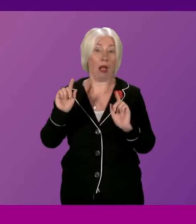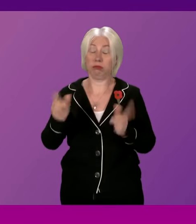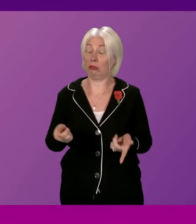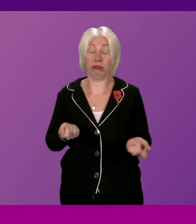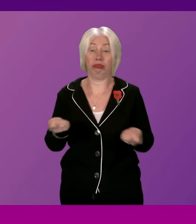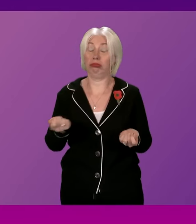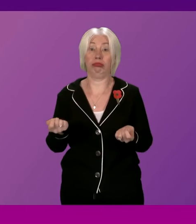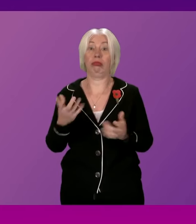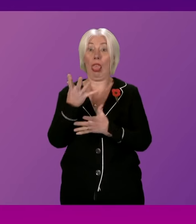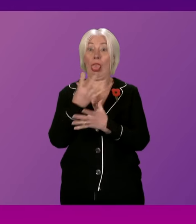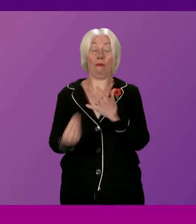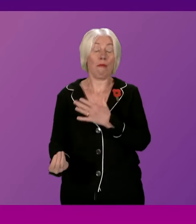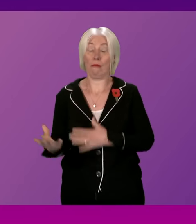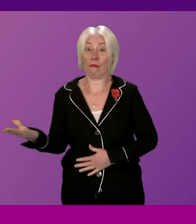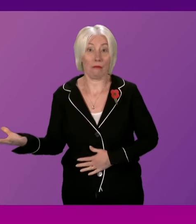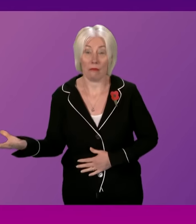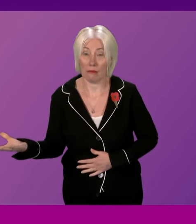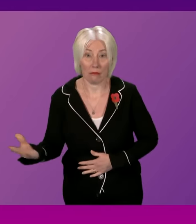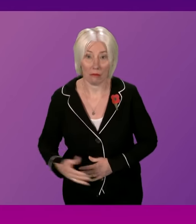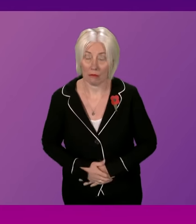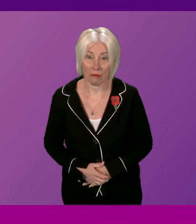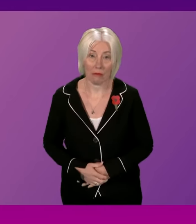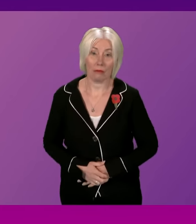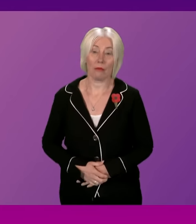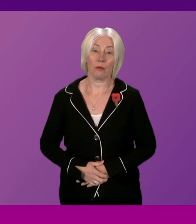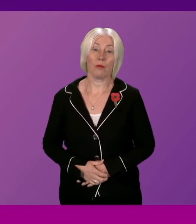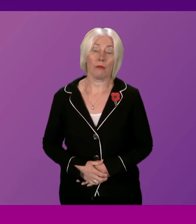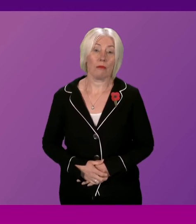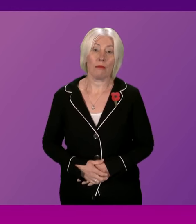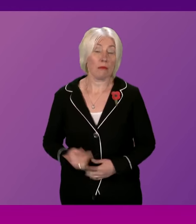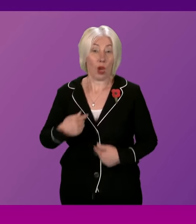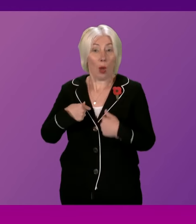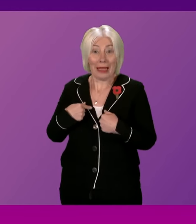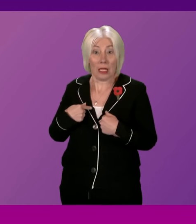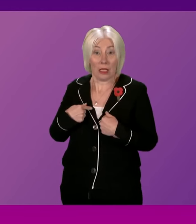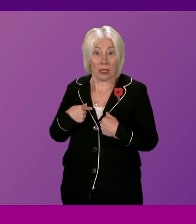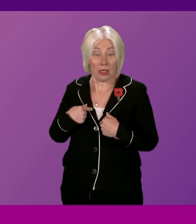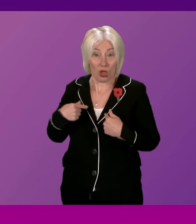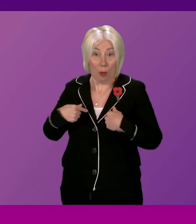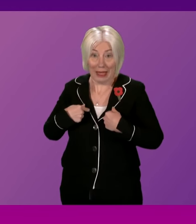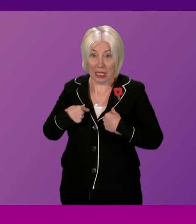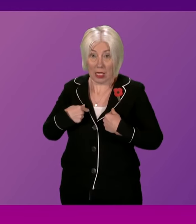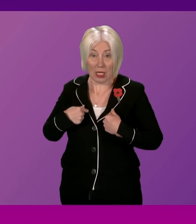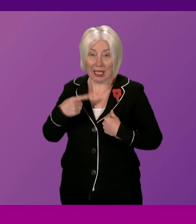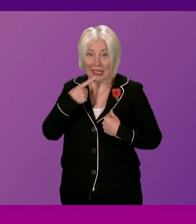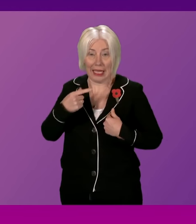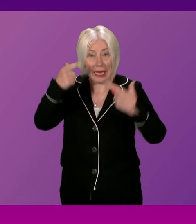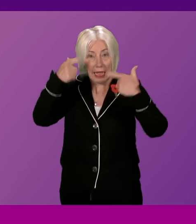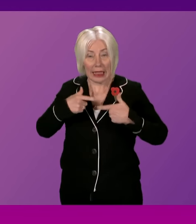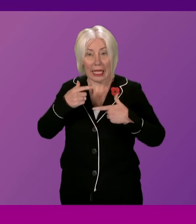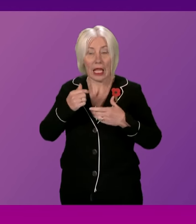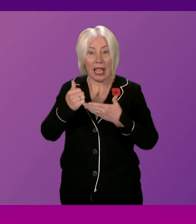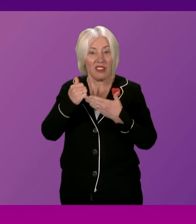depth. He has, it's, it's, it's not me, it's not me saying that the legal advice has been